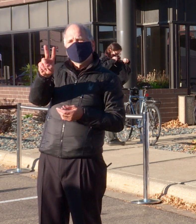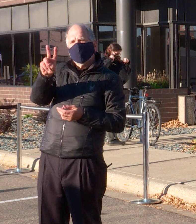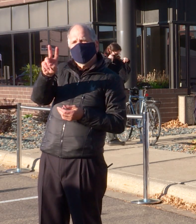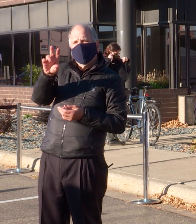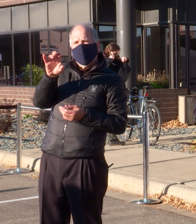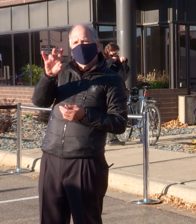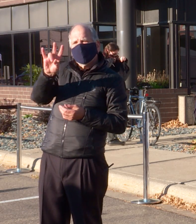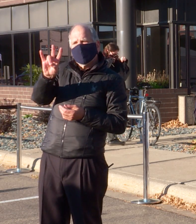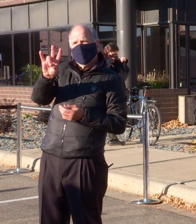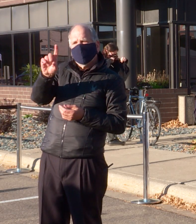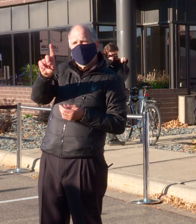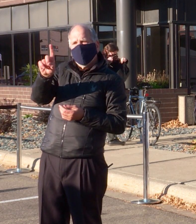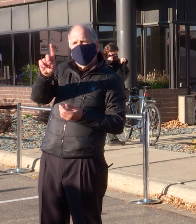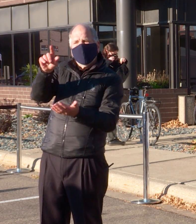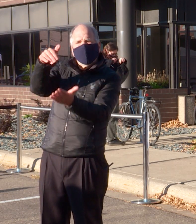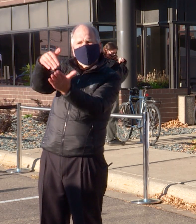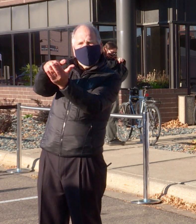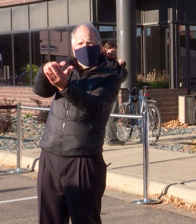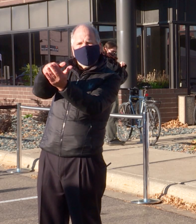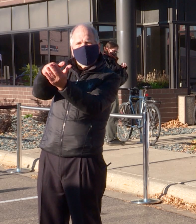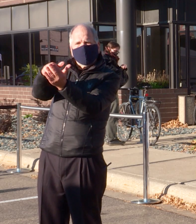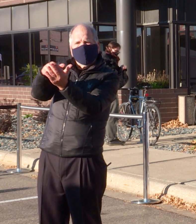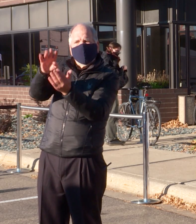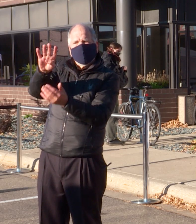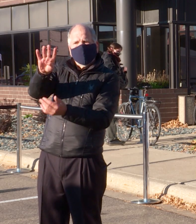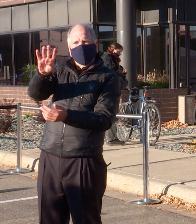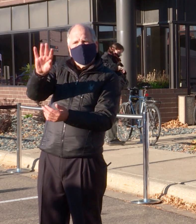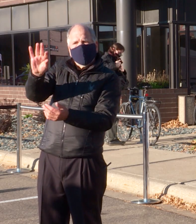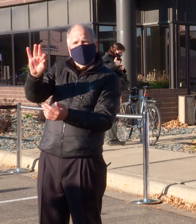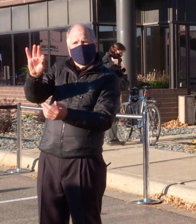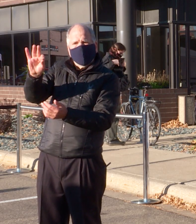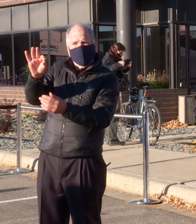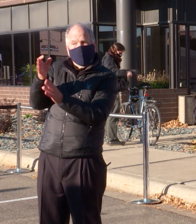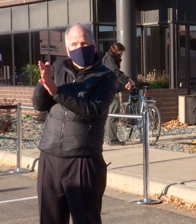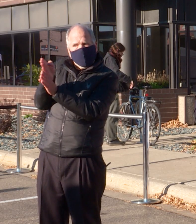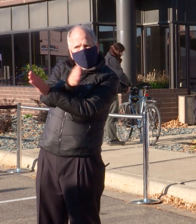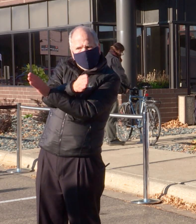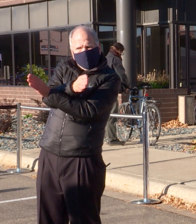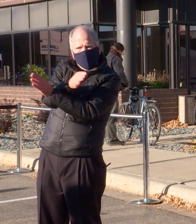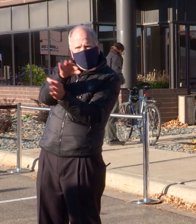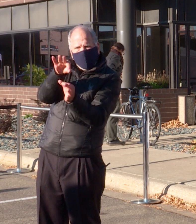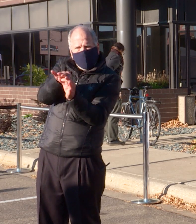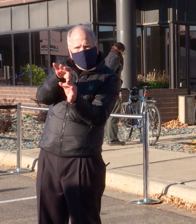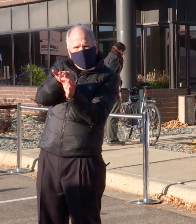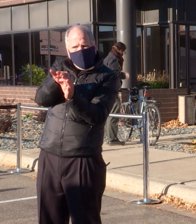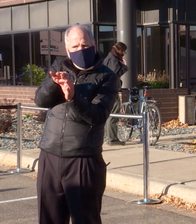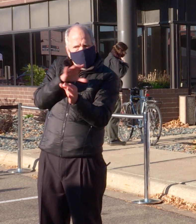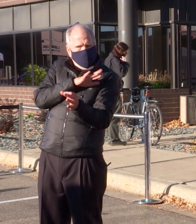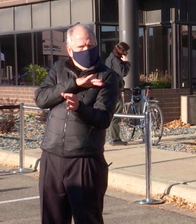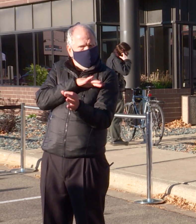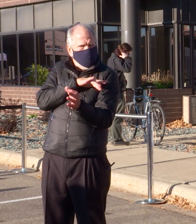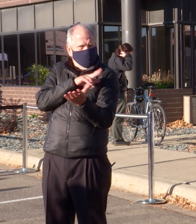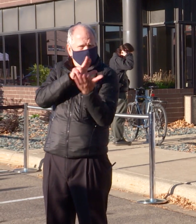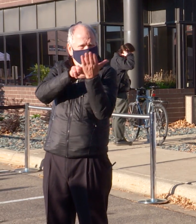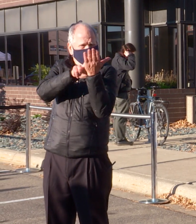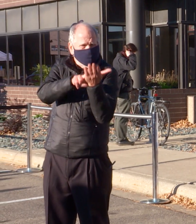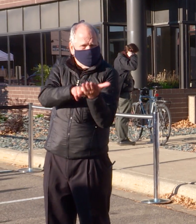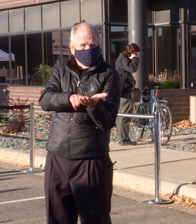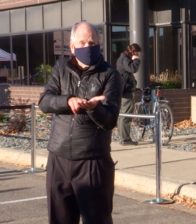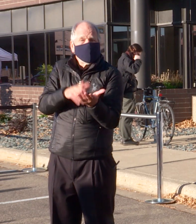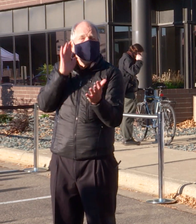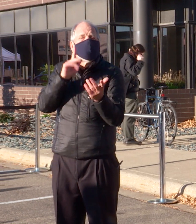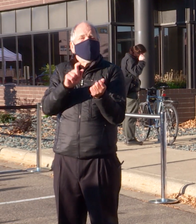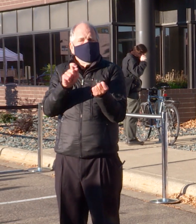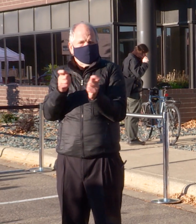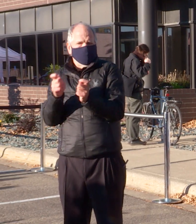,049 pre-registered voters. Of course, that number will change because in Minnesota we